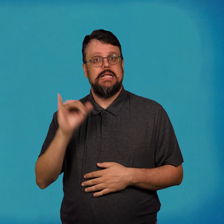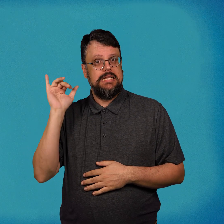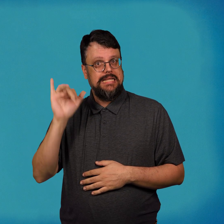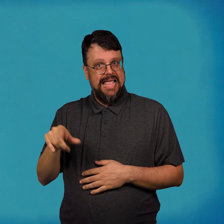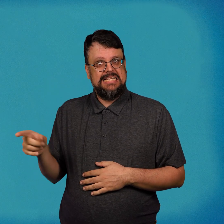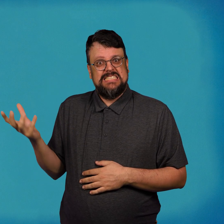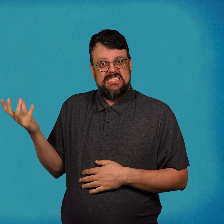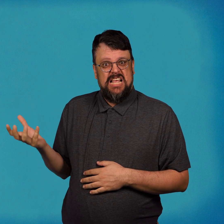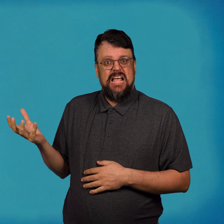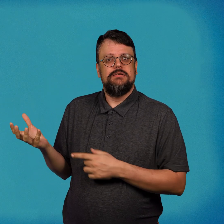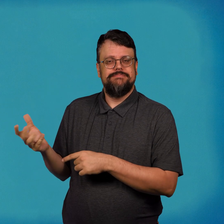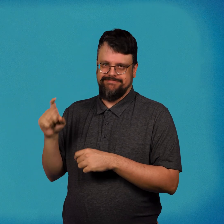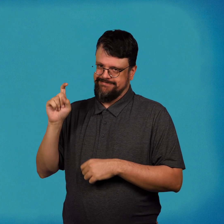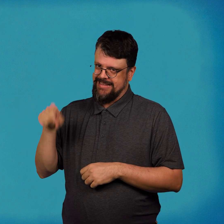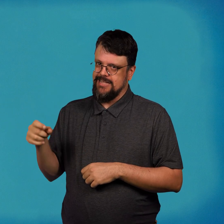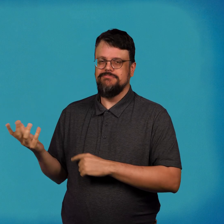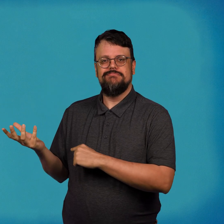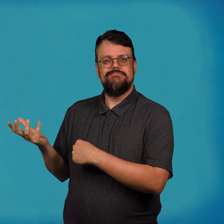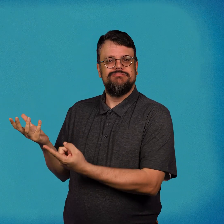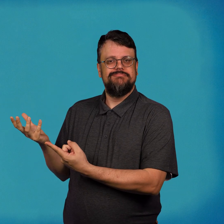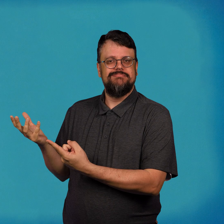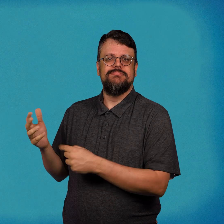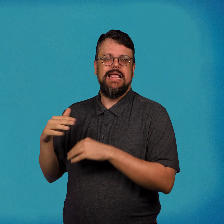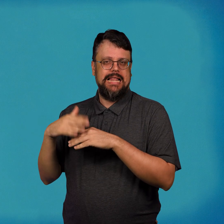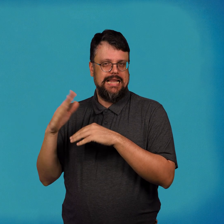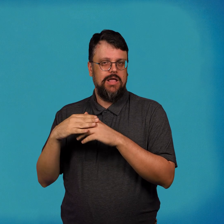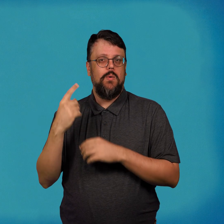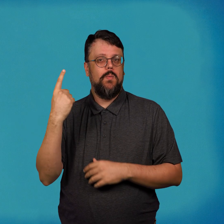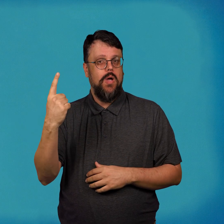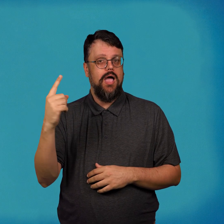A scale that will register as little as one ounce.